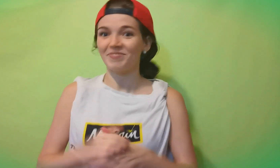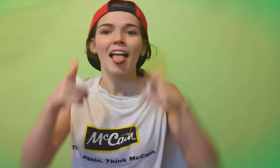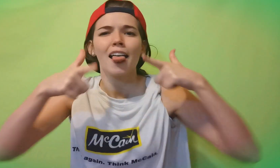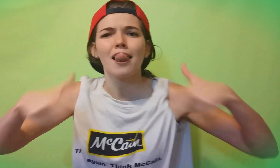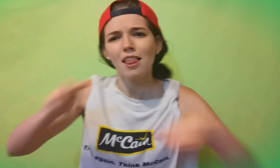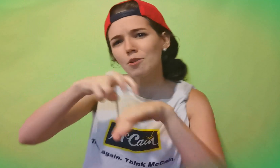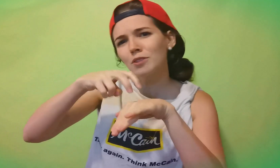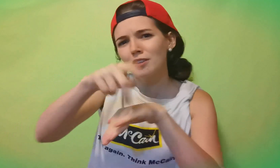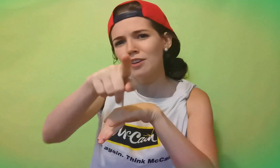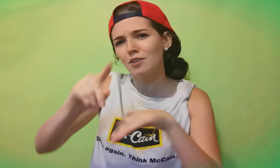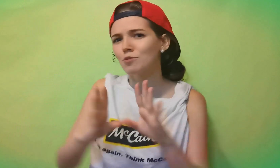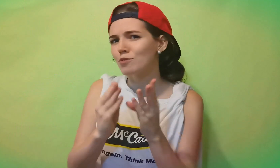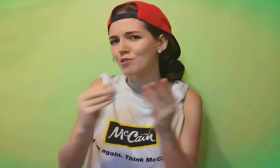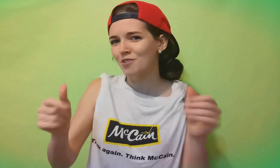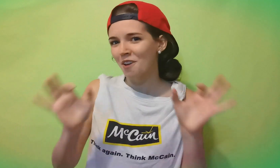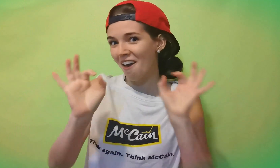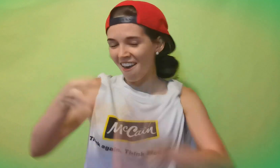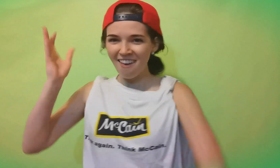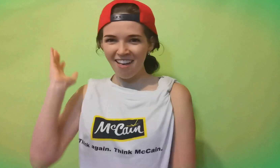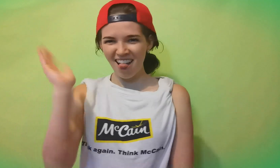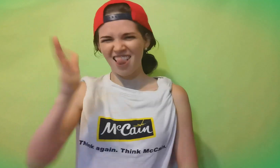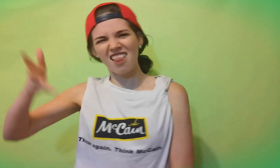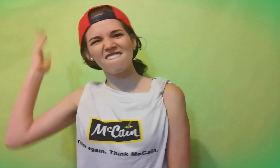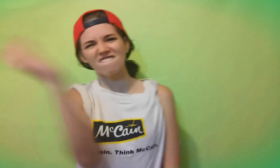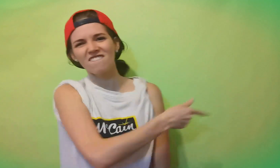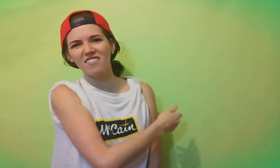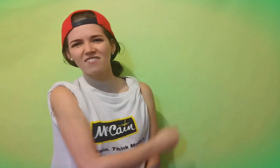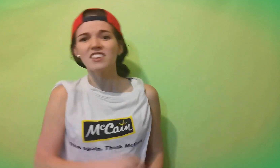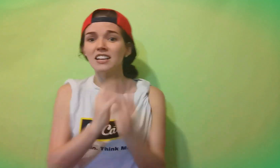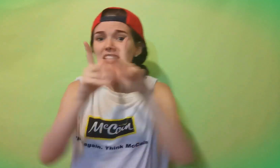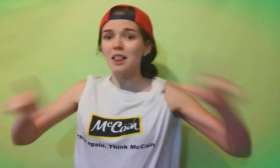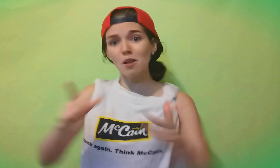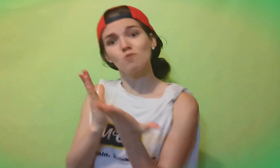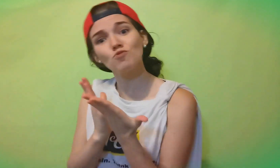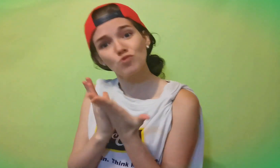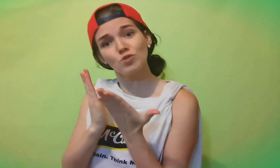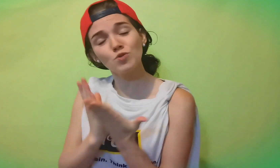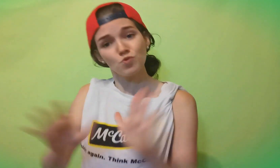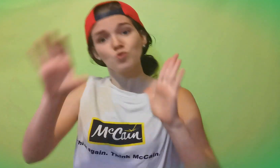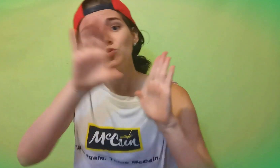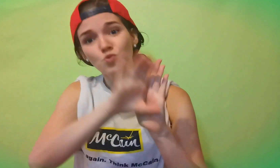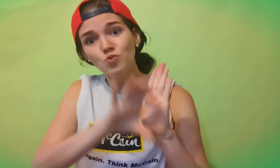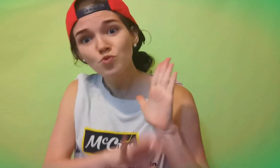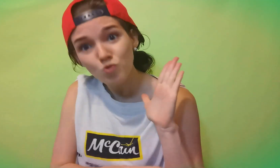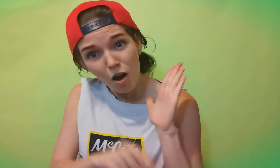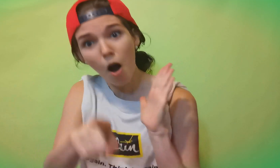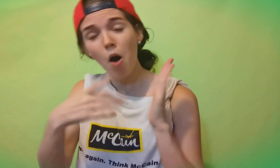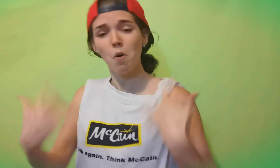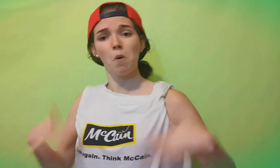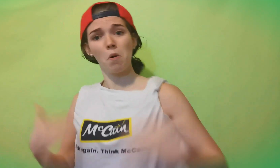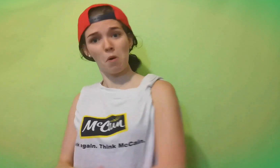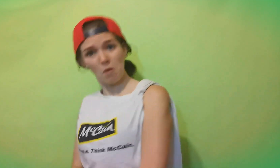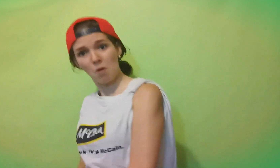language needs we know you'll cover it sign language in the school curriculum